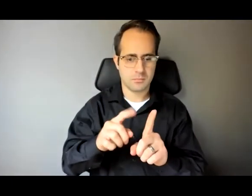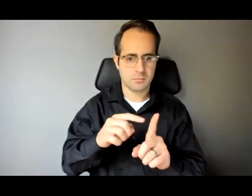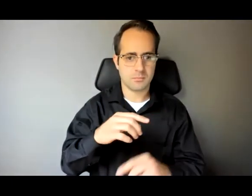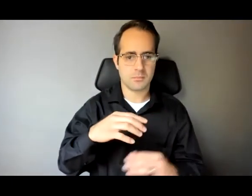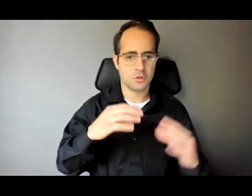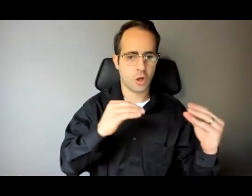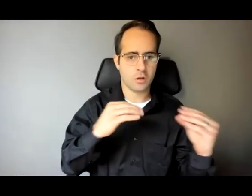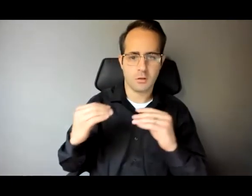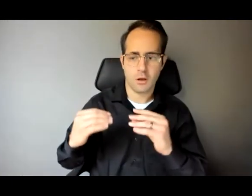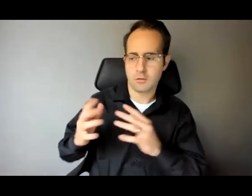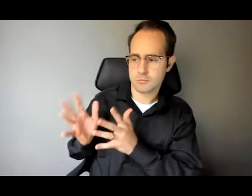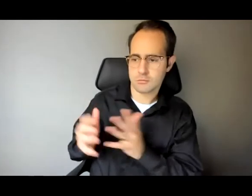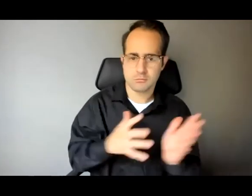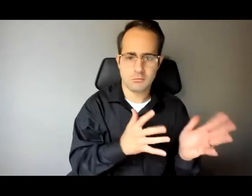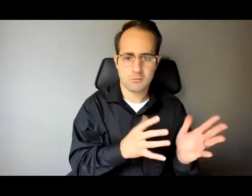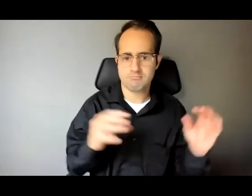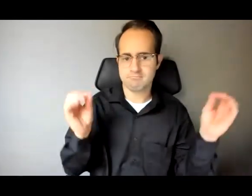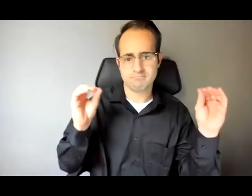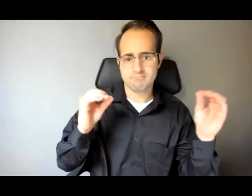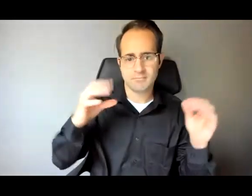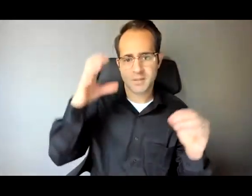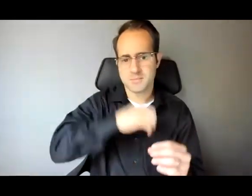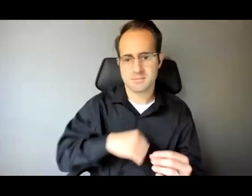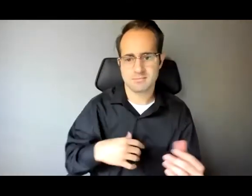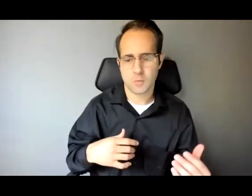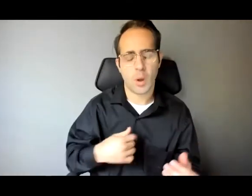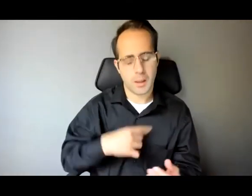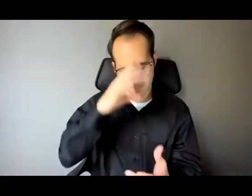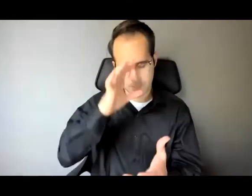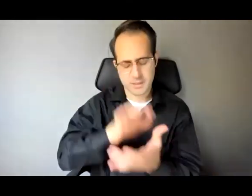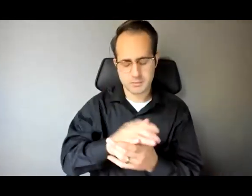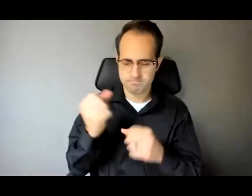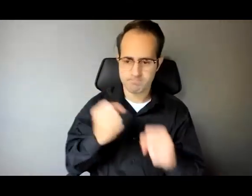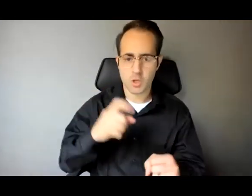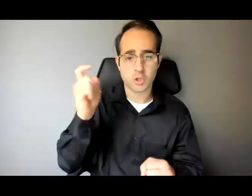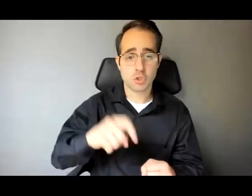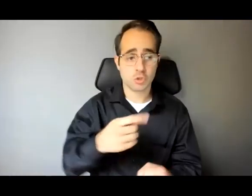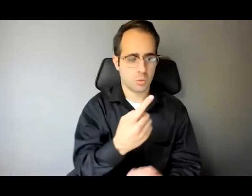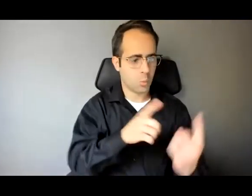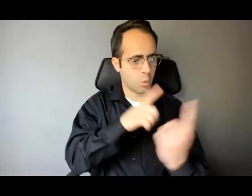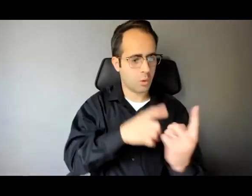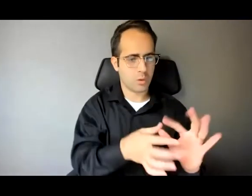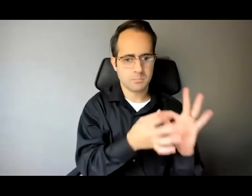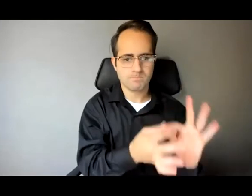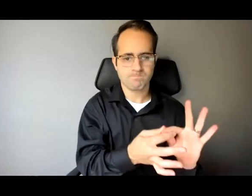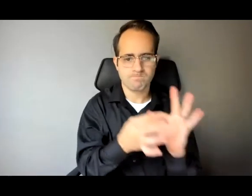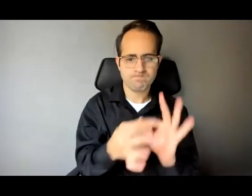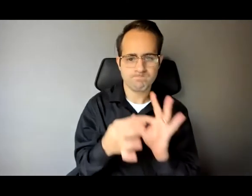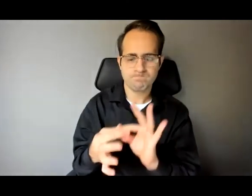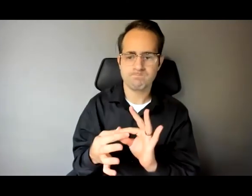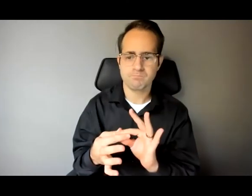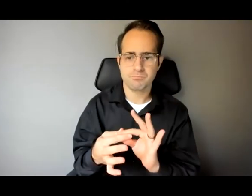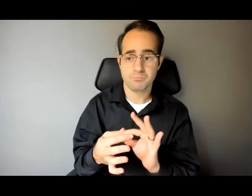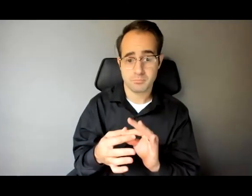I'm a big believer that those one-on-one relationships like the same way that person told me you should go to college like you just never